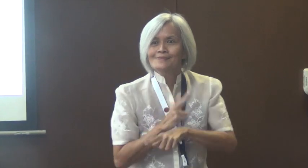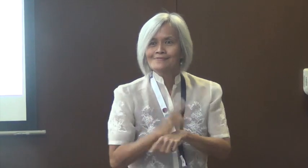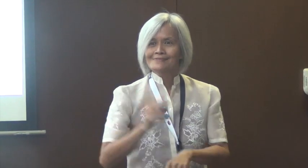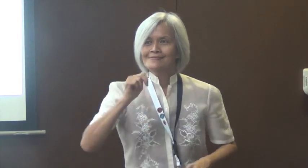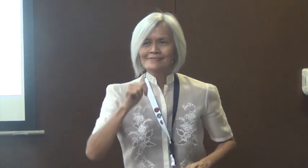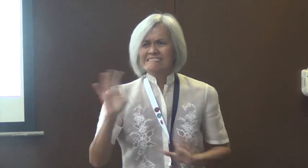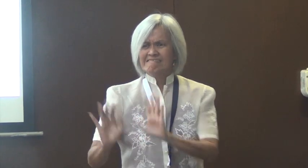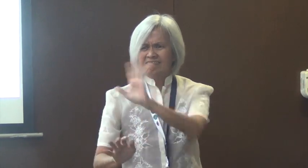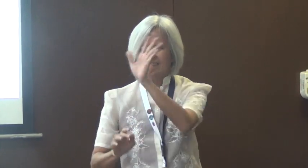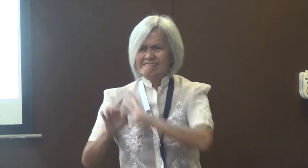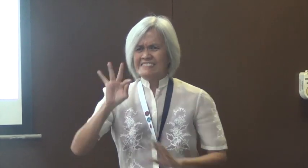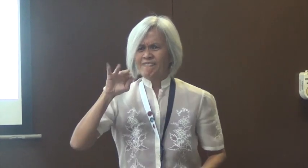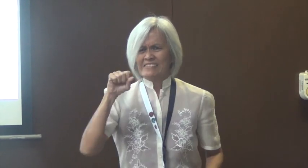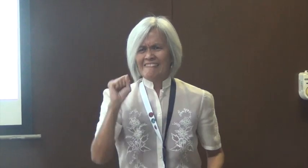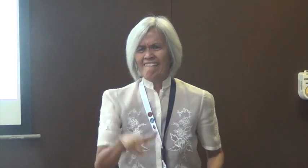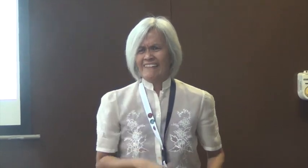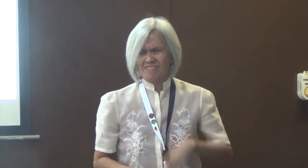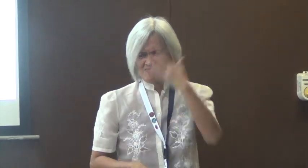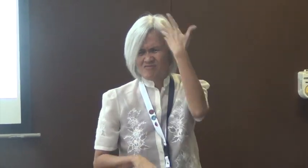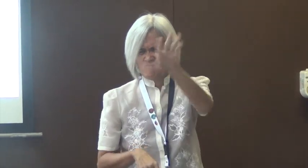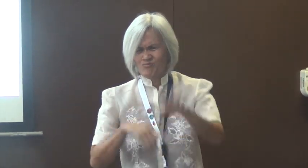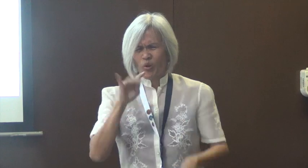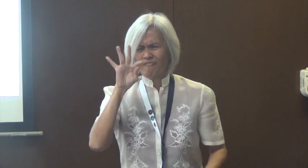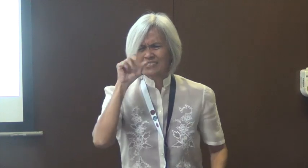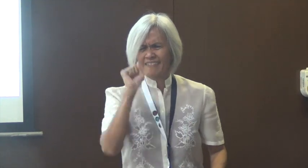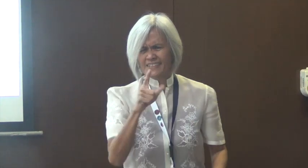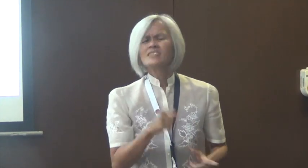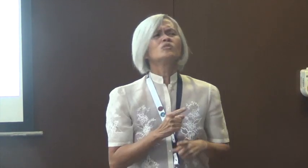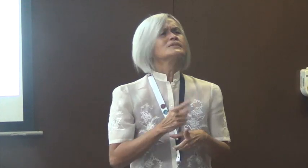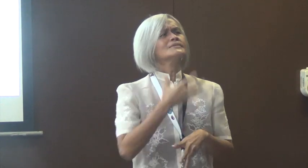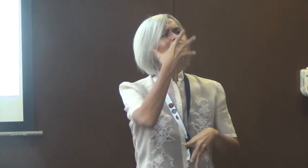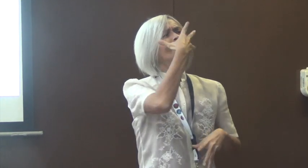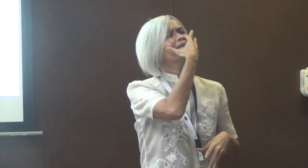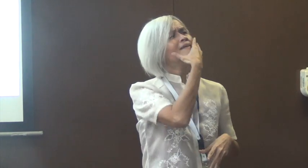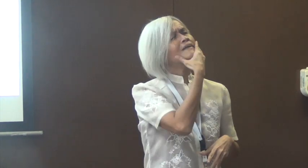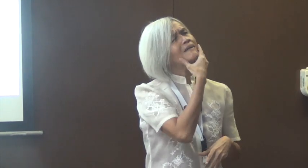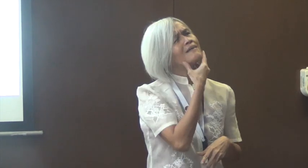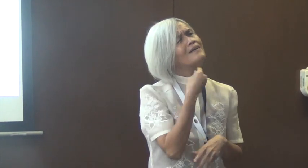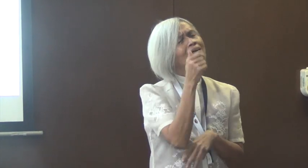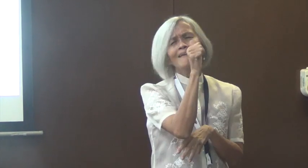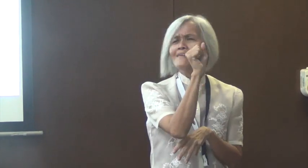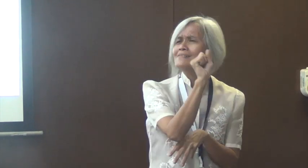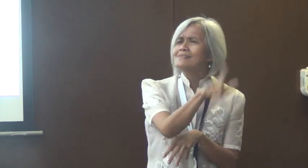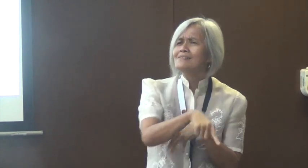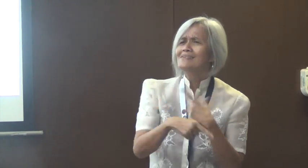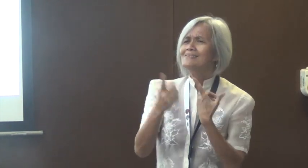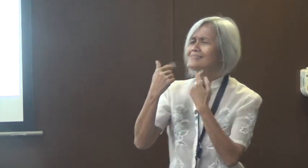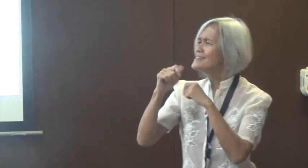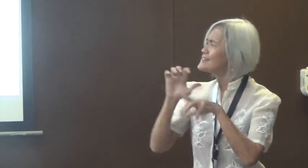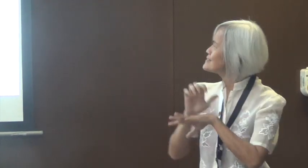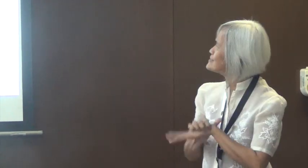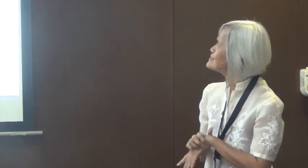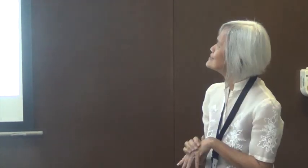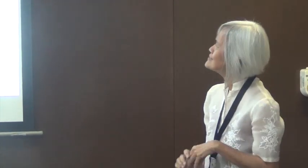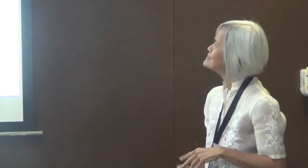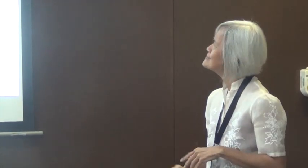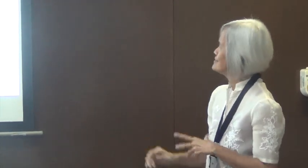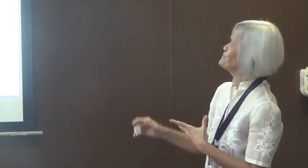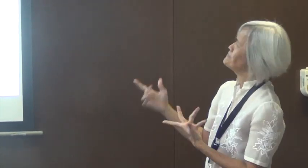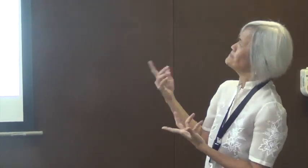say, there's no FSL. I don't know what FSL is. I think it would be very beautiful and very ideal to use